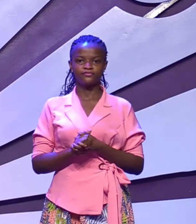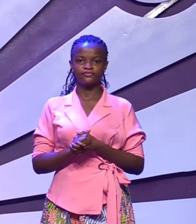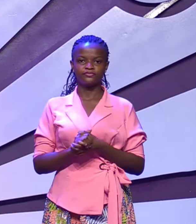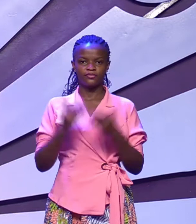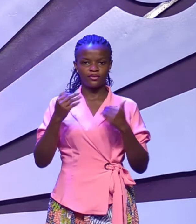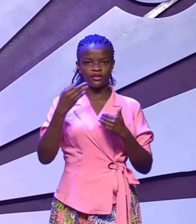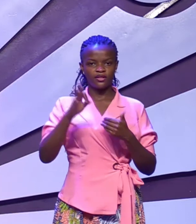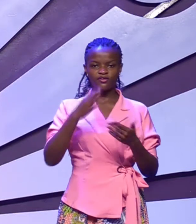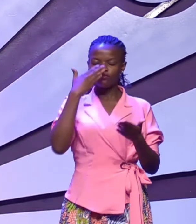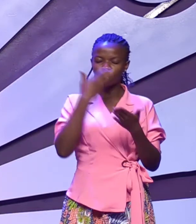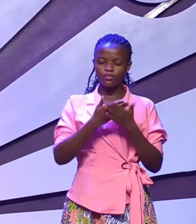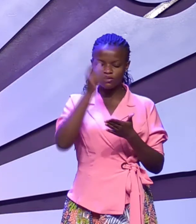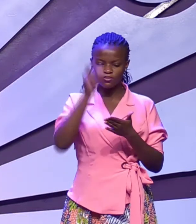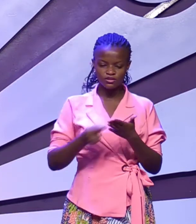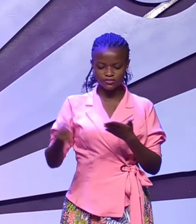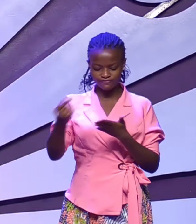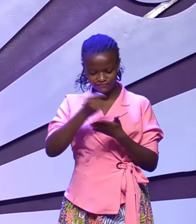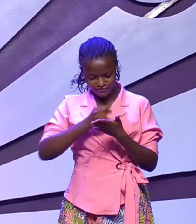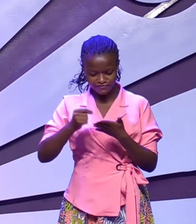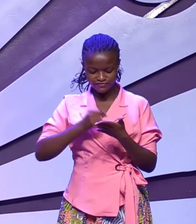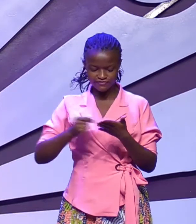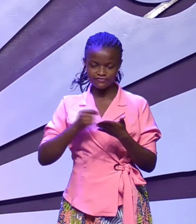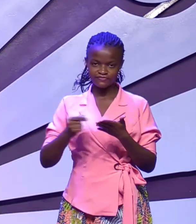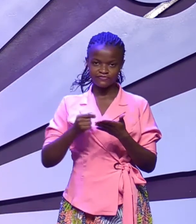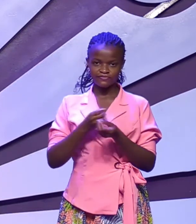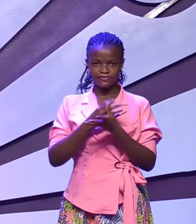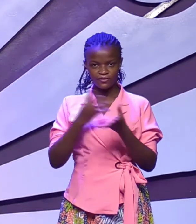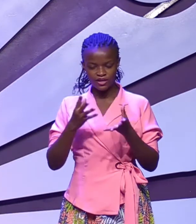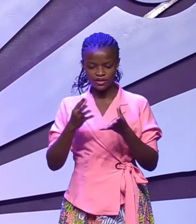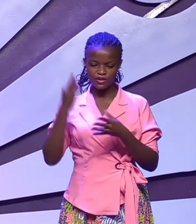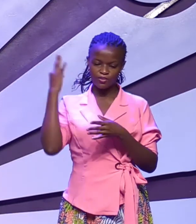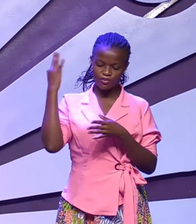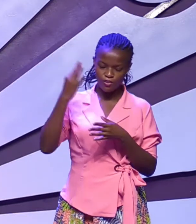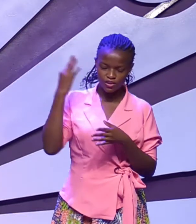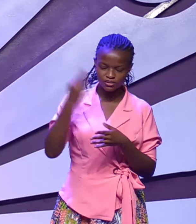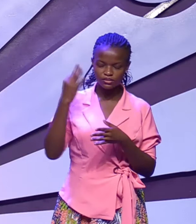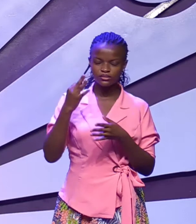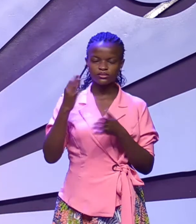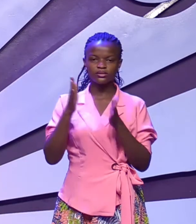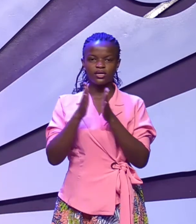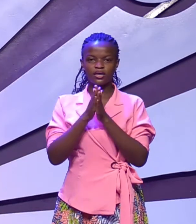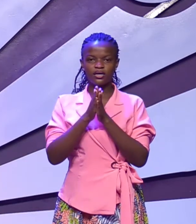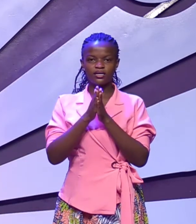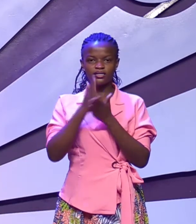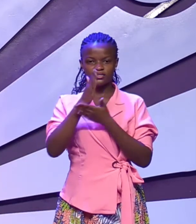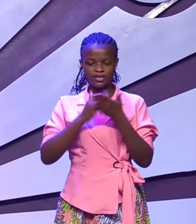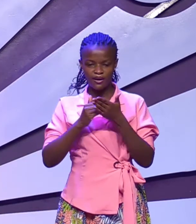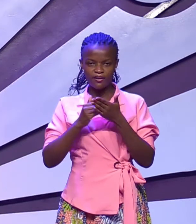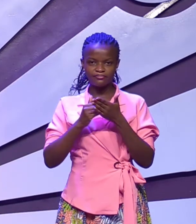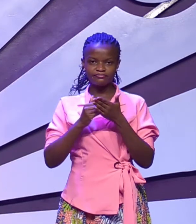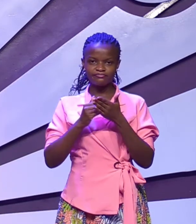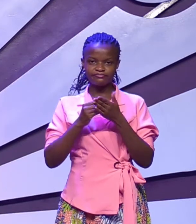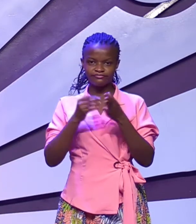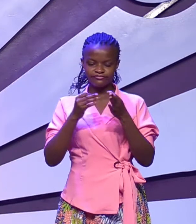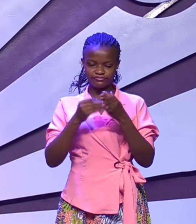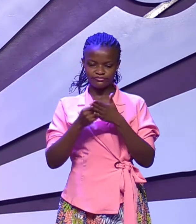If you're a good writer, there are many summons and summons notes that I can give you, and you